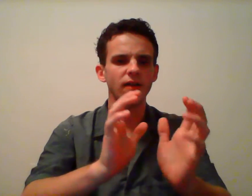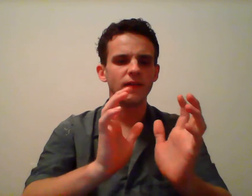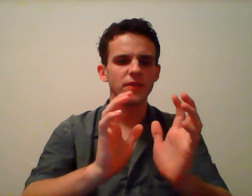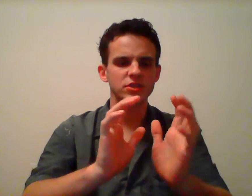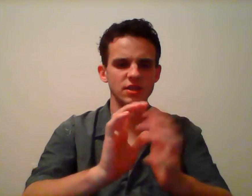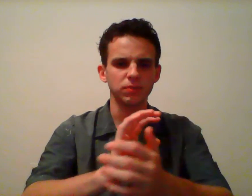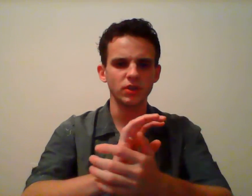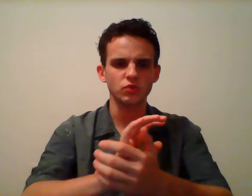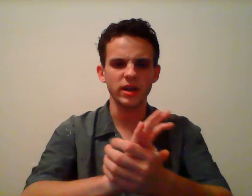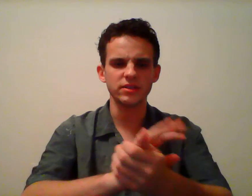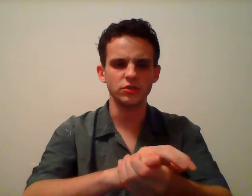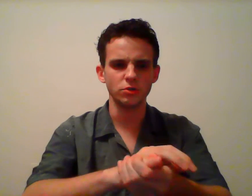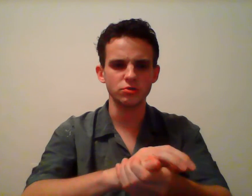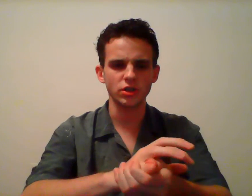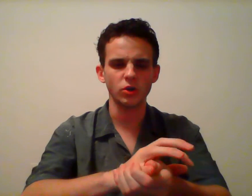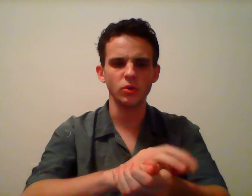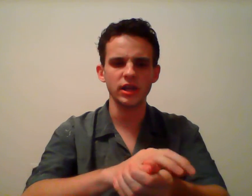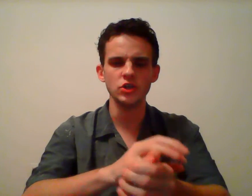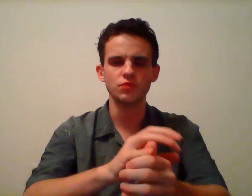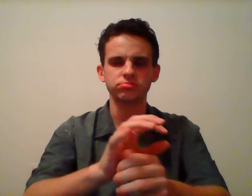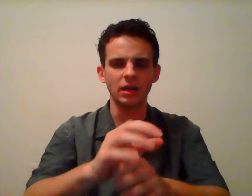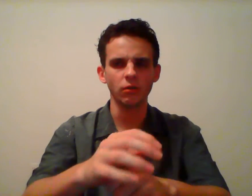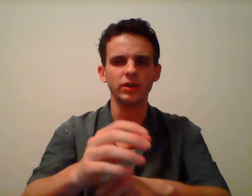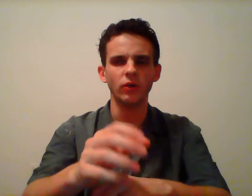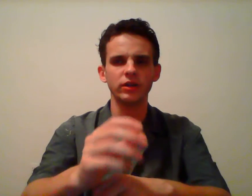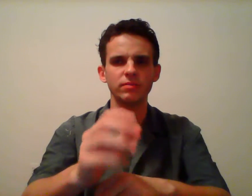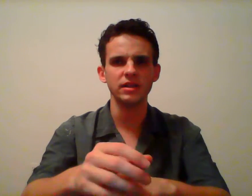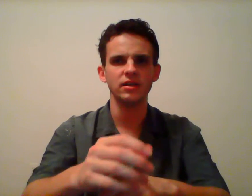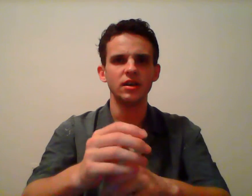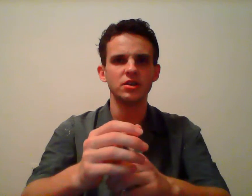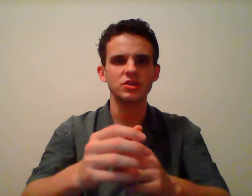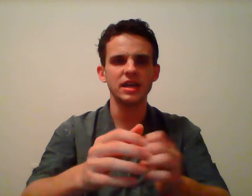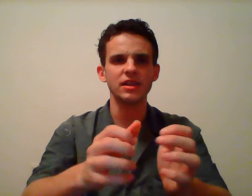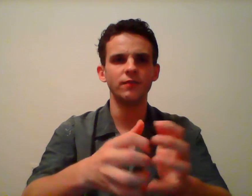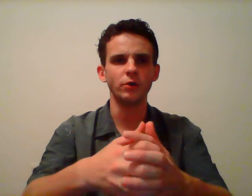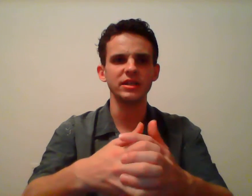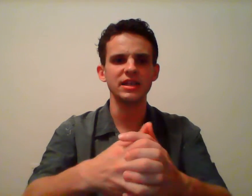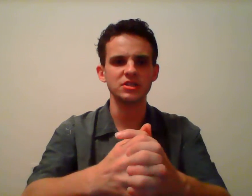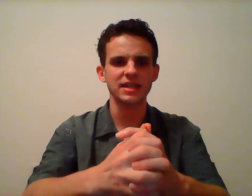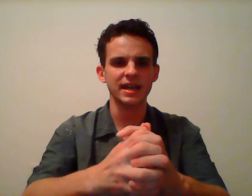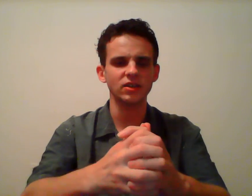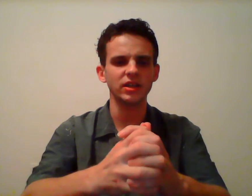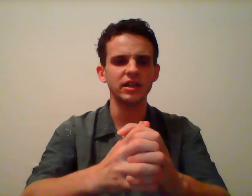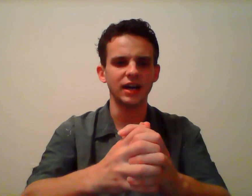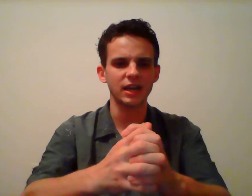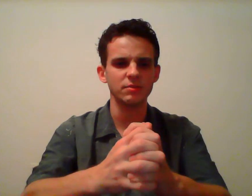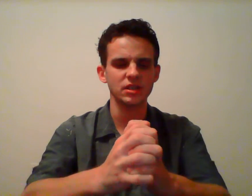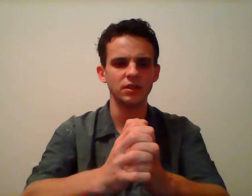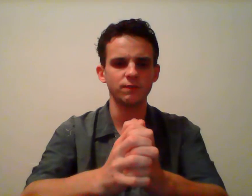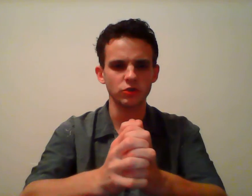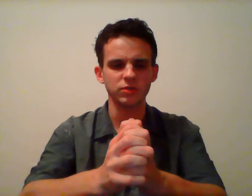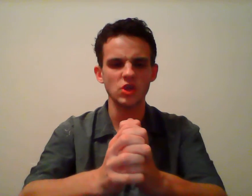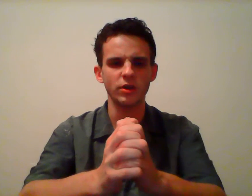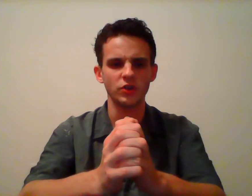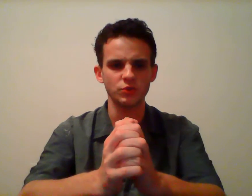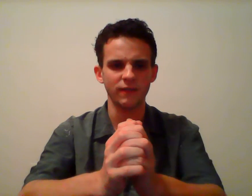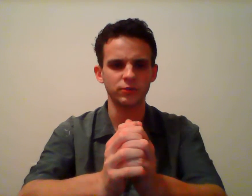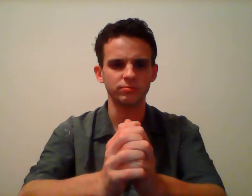the simplest way to do so is probably going to be to say that voting isn't technically anonymous in the first place because you have to